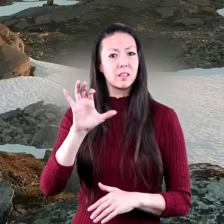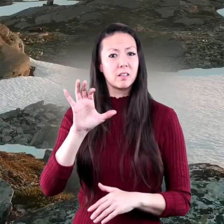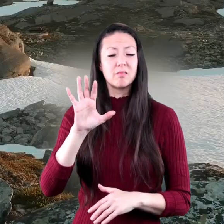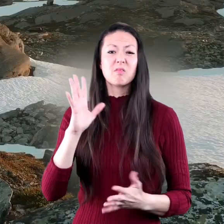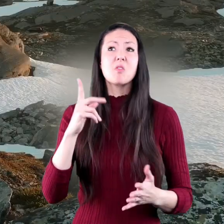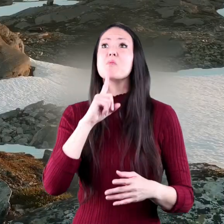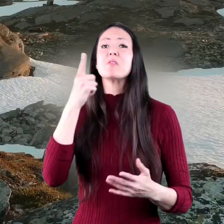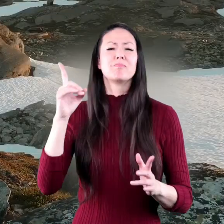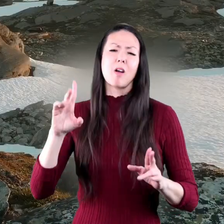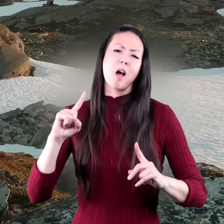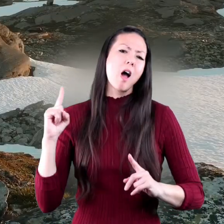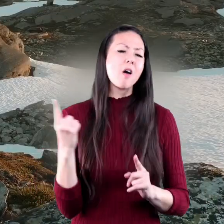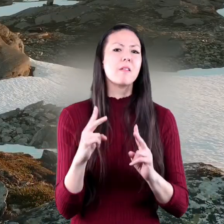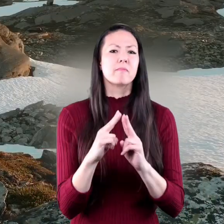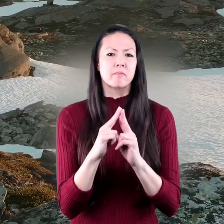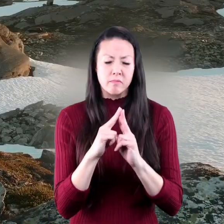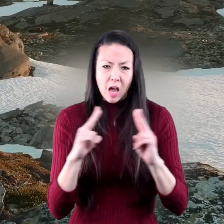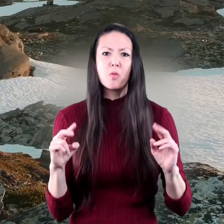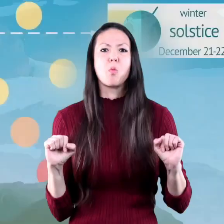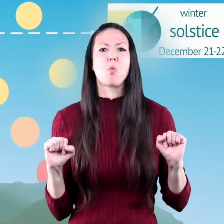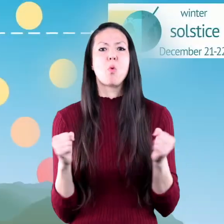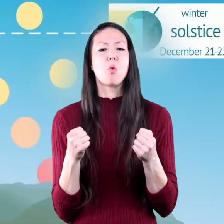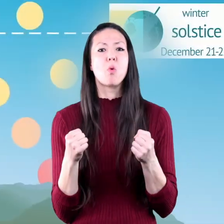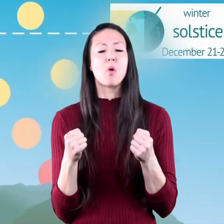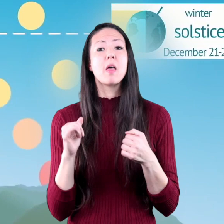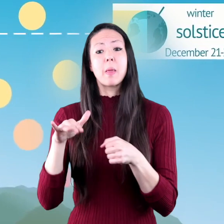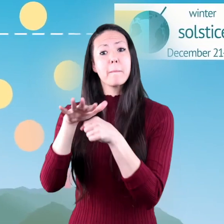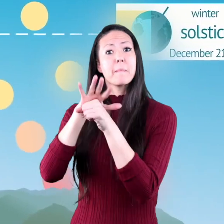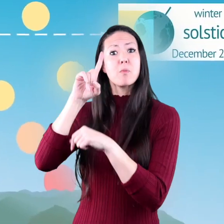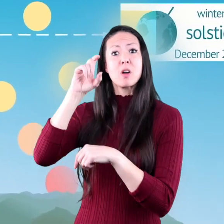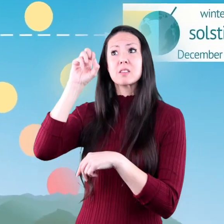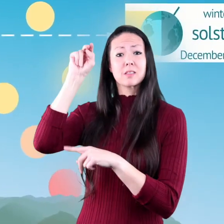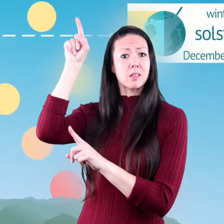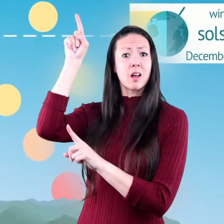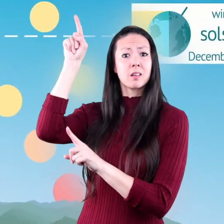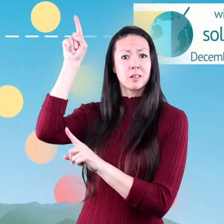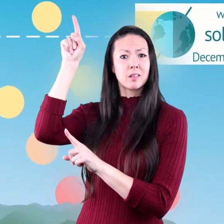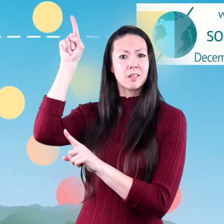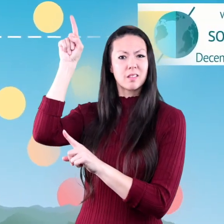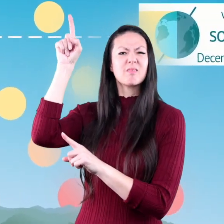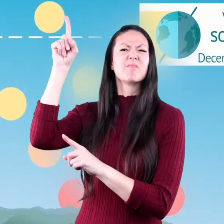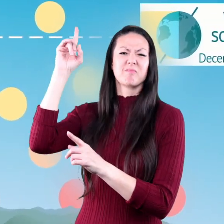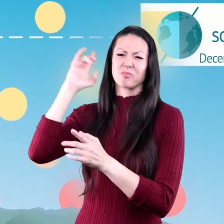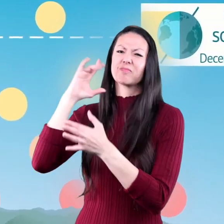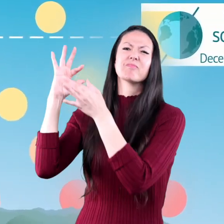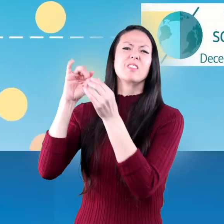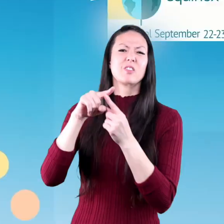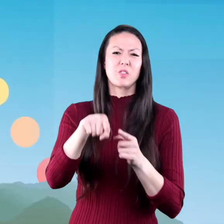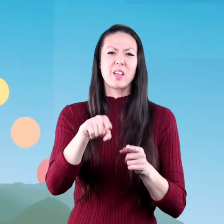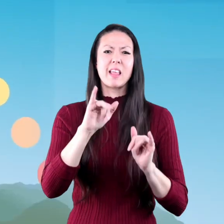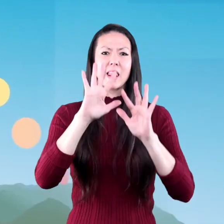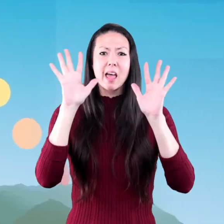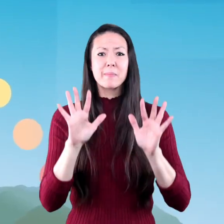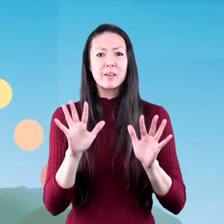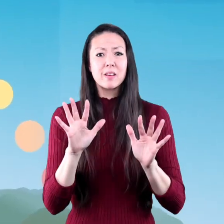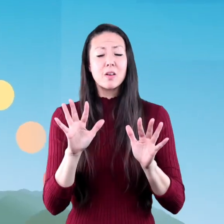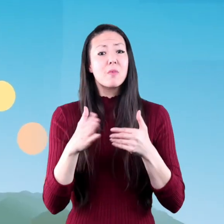of it is very cold. The position of the sun has a lot to do with climate and whether it is mild,